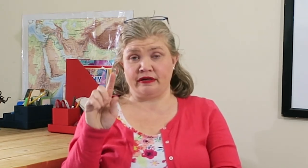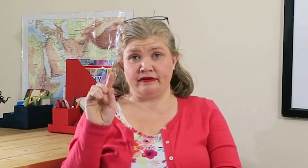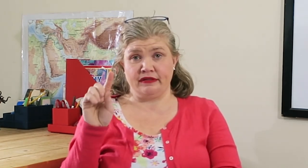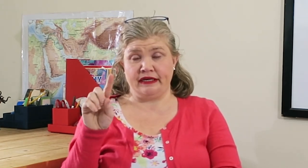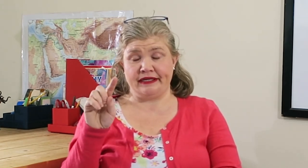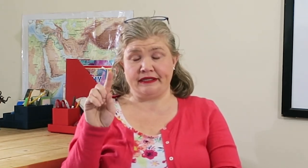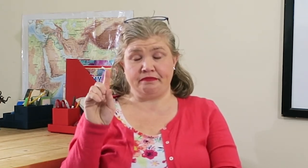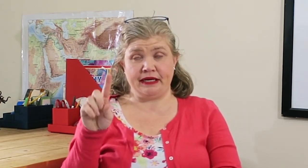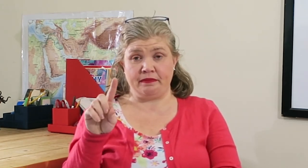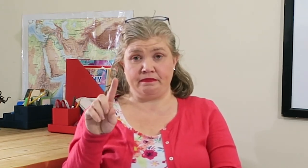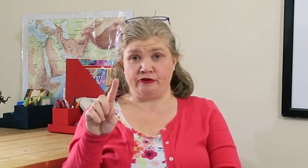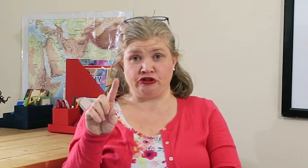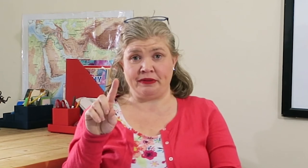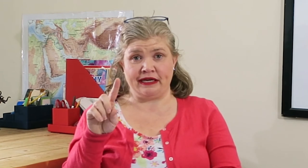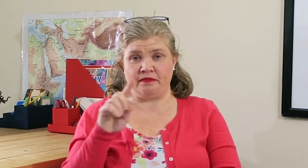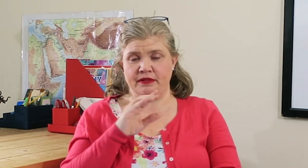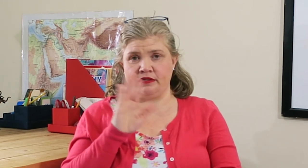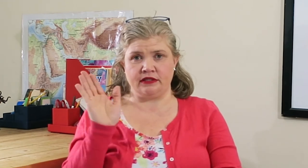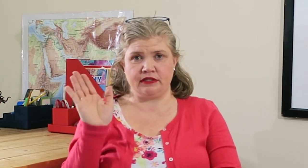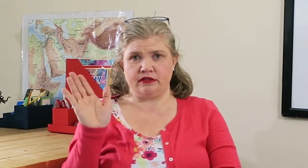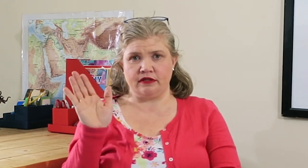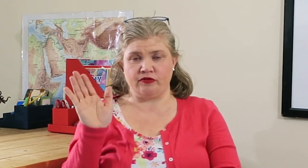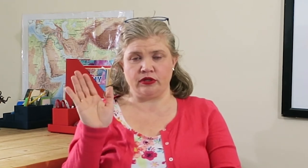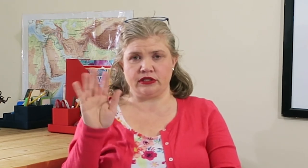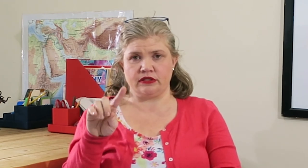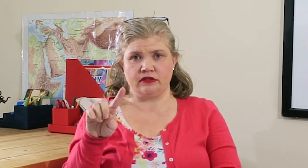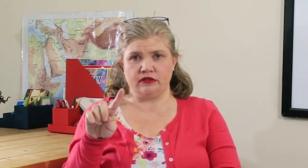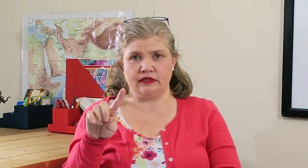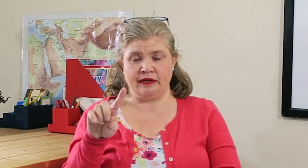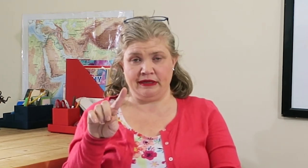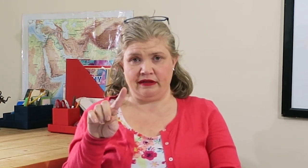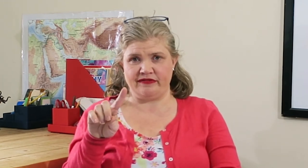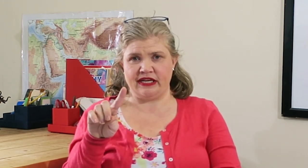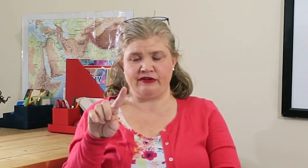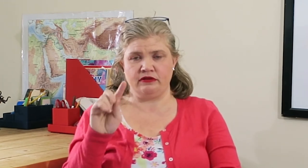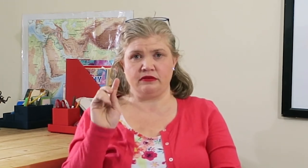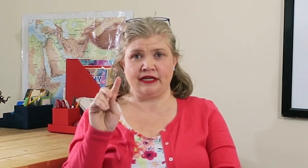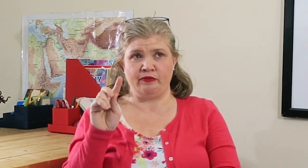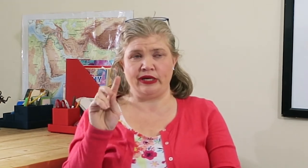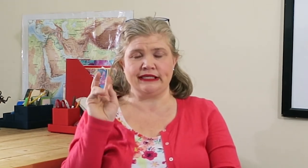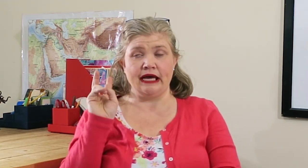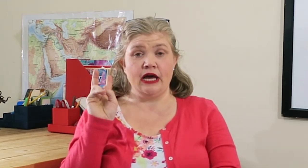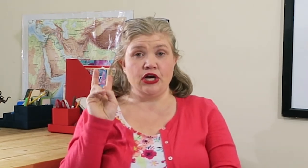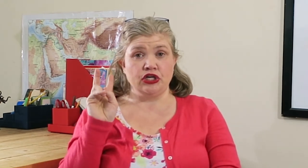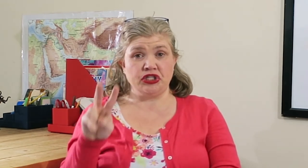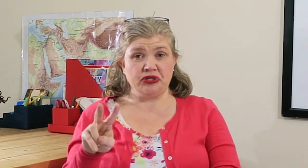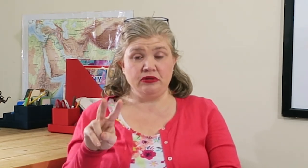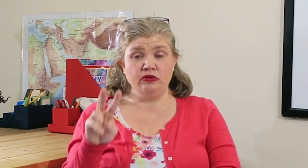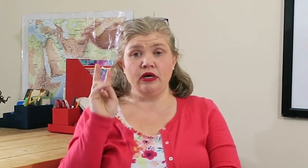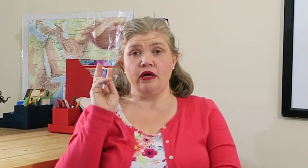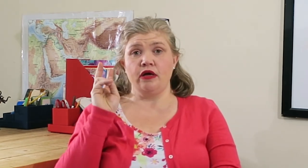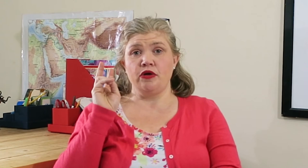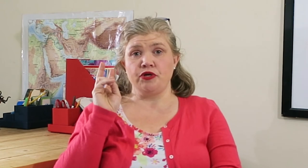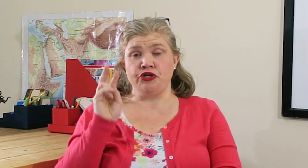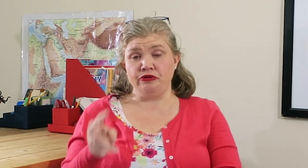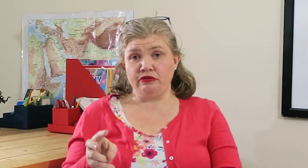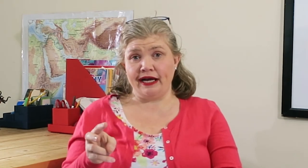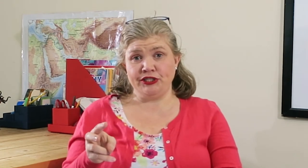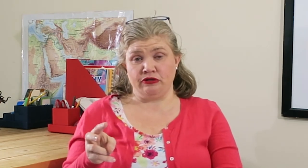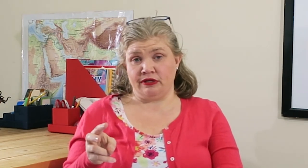pickup. Grocery pickup is, of course, can be a lifesaver time-wise. Two, utilize your